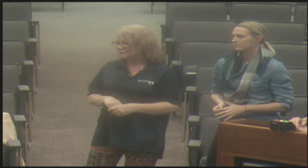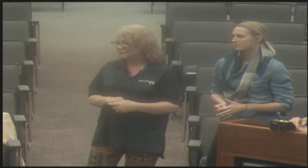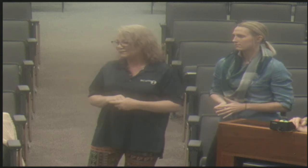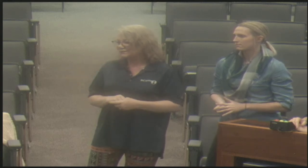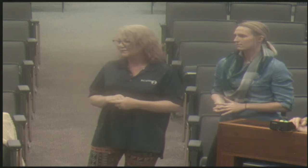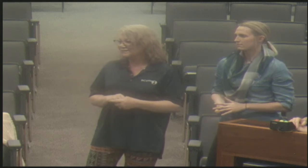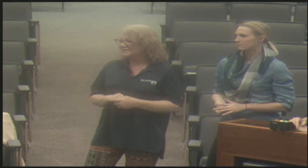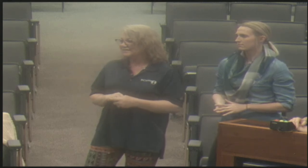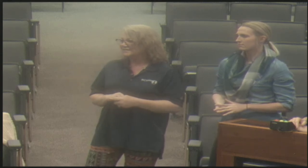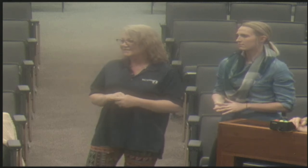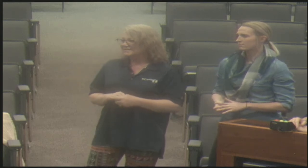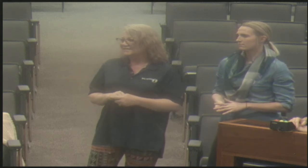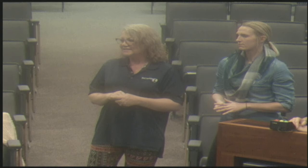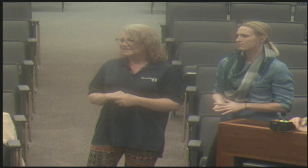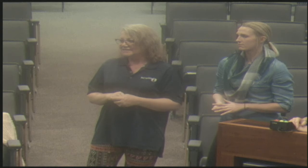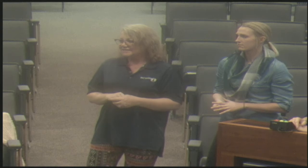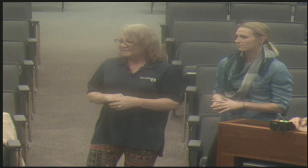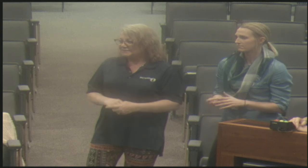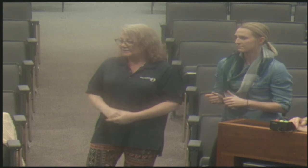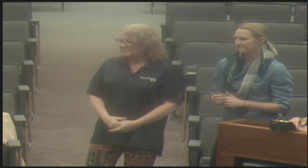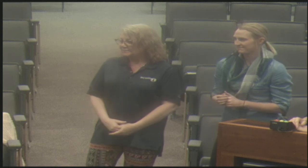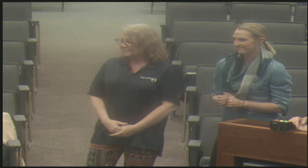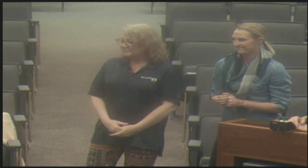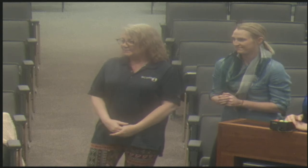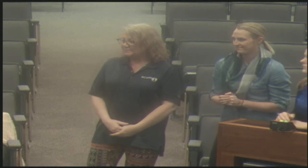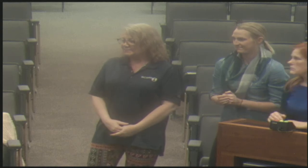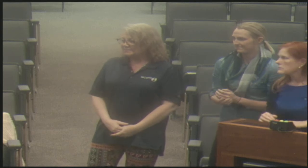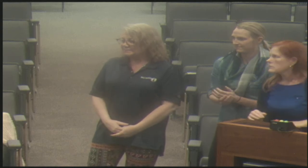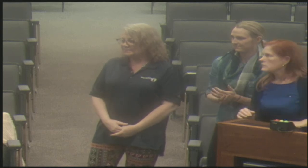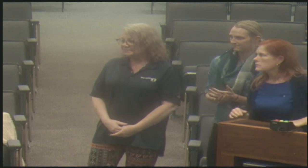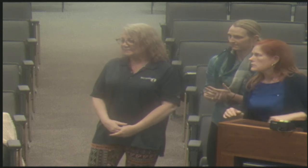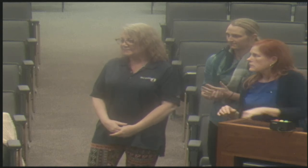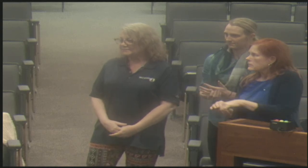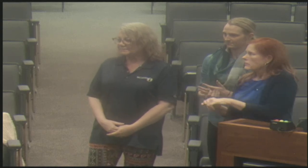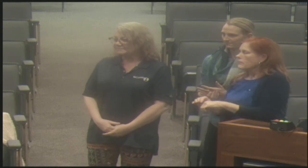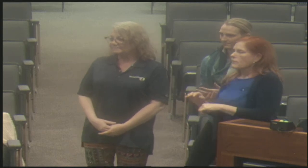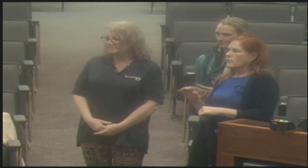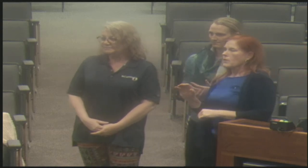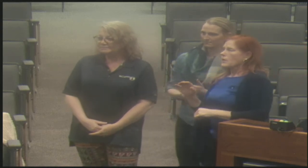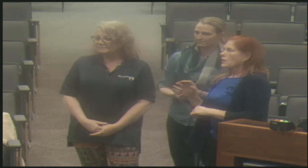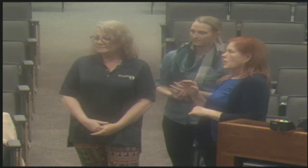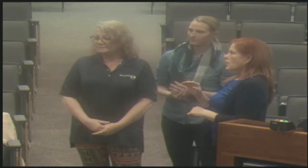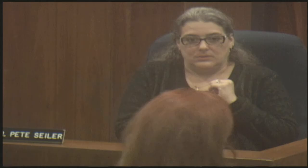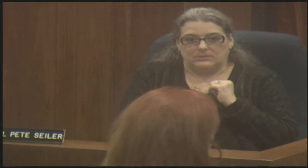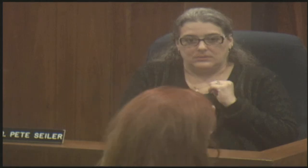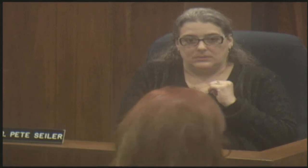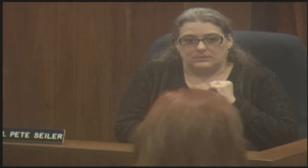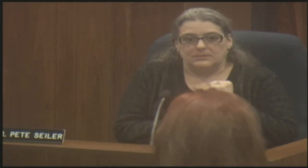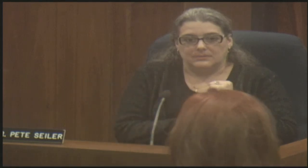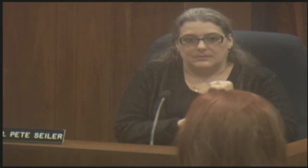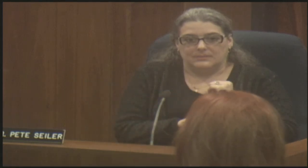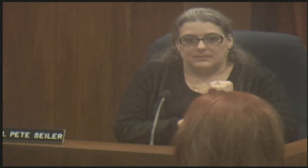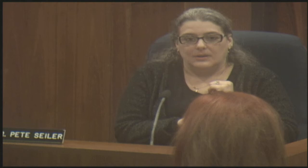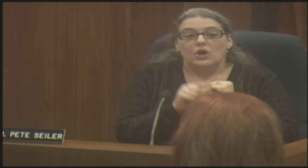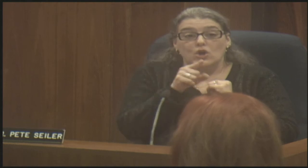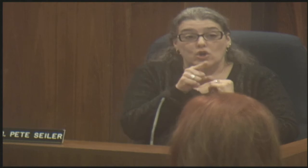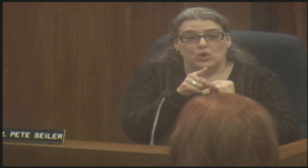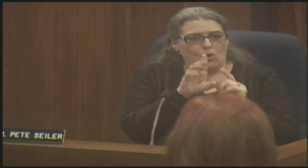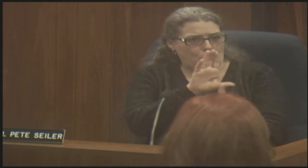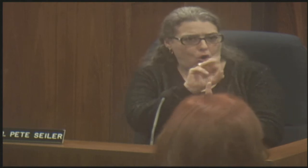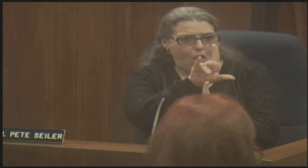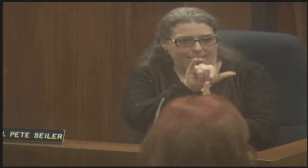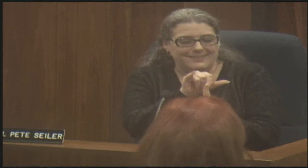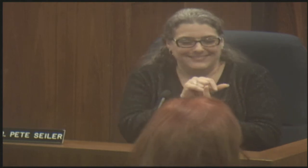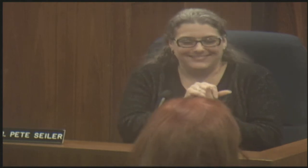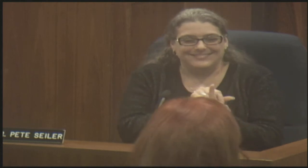approach to that system. Okay. One, one last question. Um, you had talked to Carly about the fact that